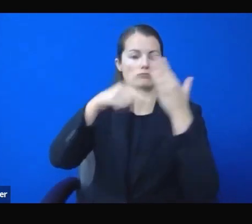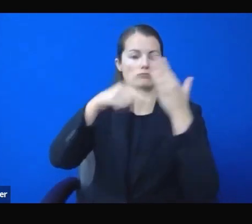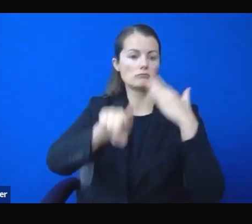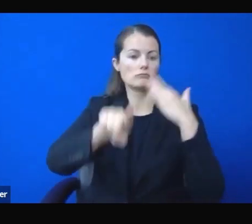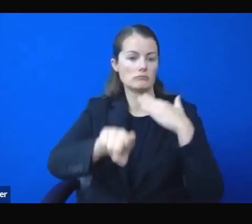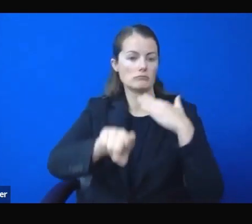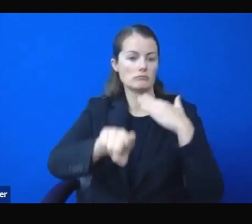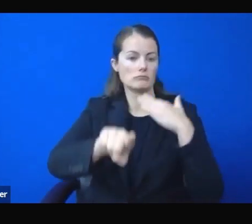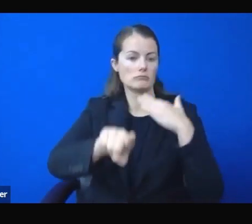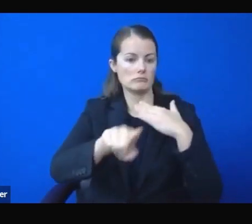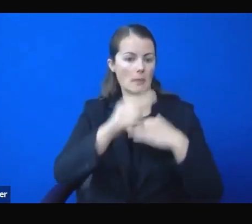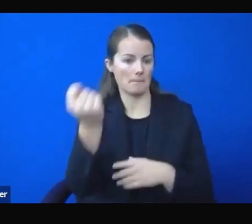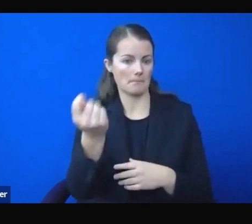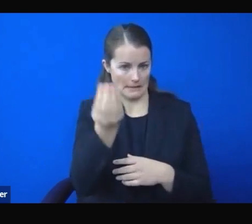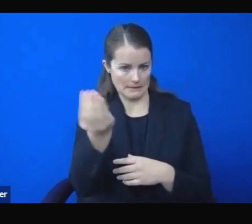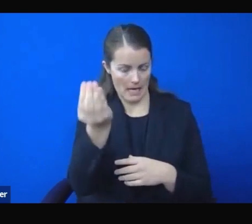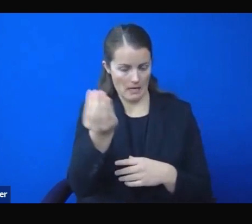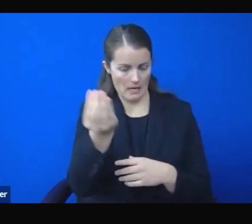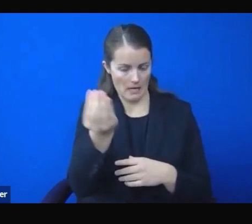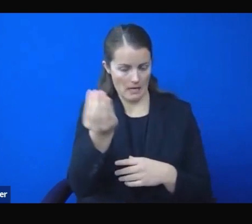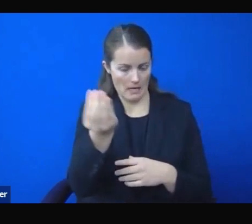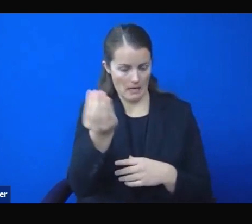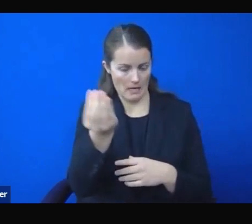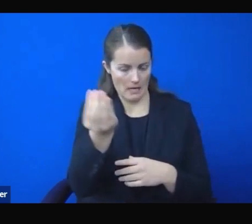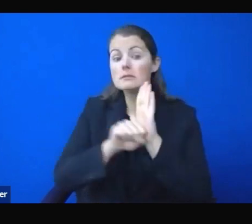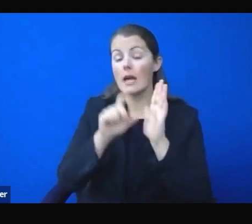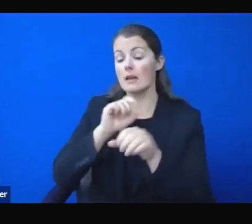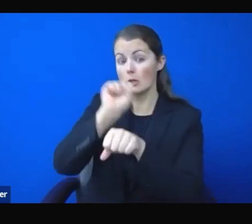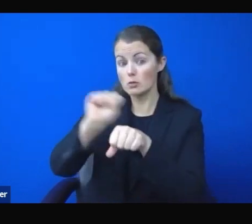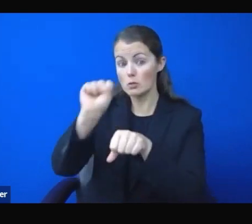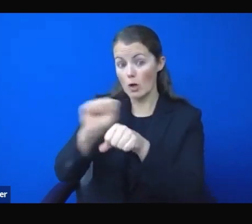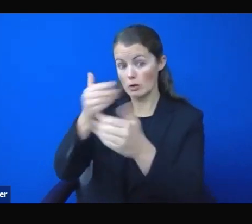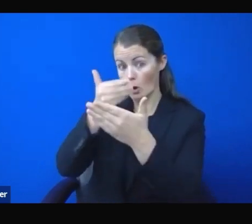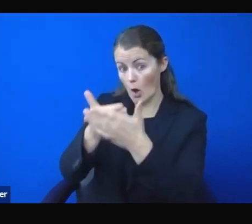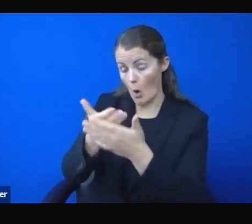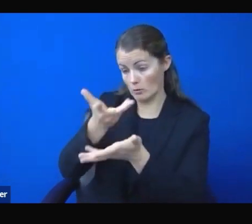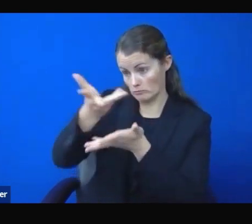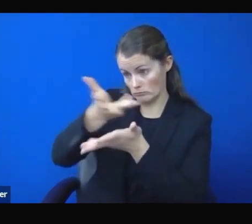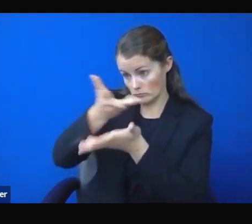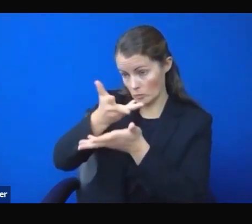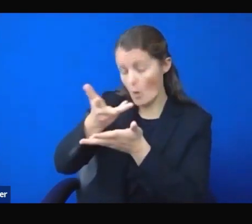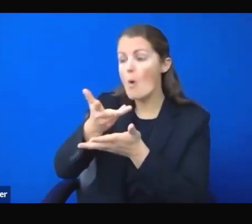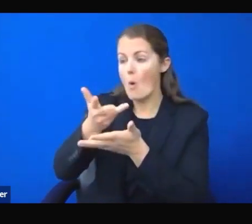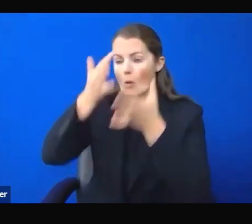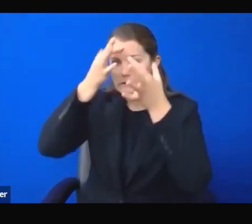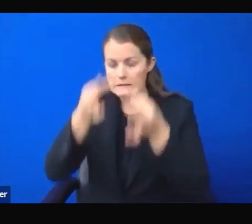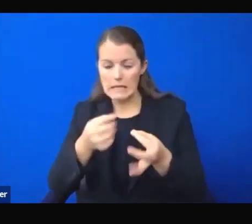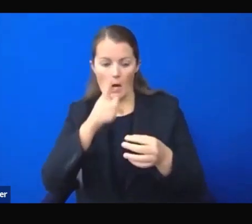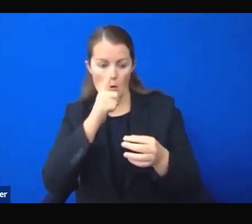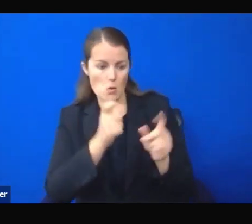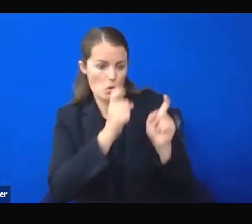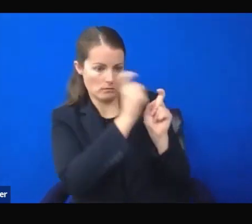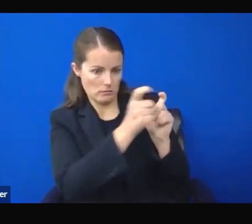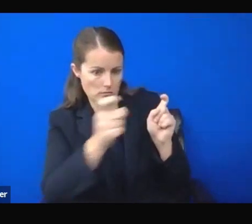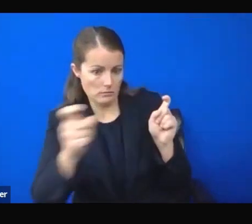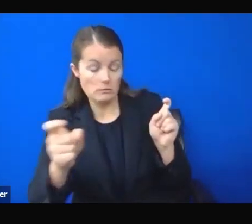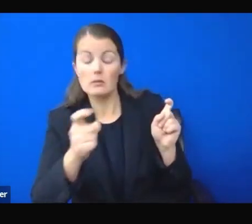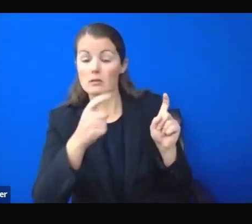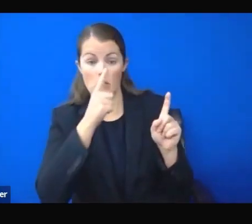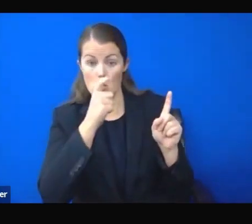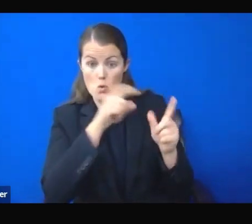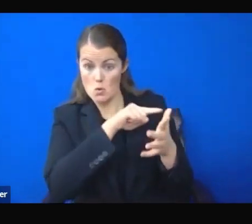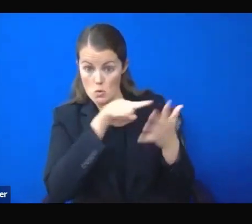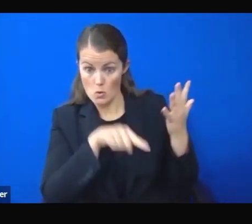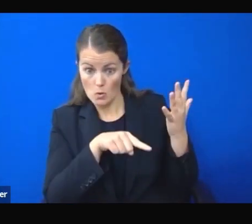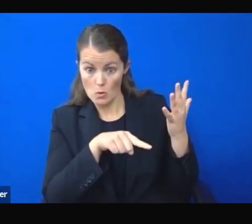partners and plans are in place to distribute the first allocation of the Pfizer vaccine to our frontline health care workers for